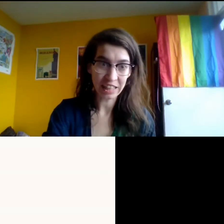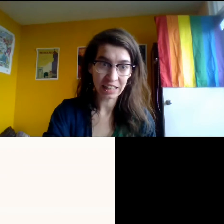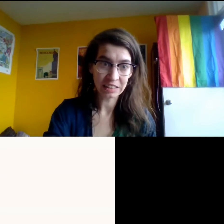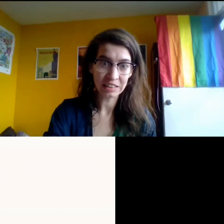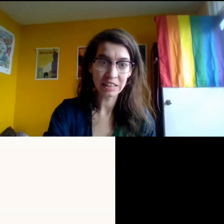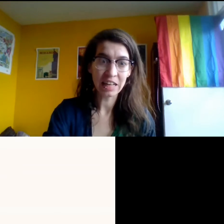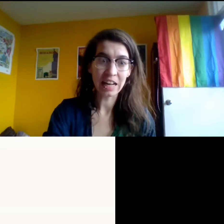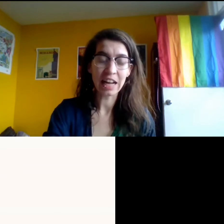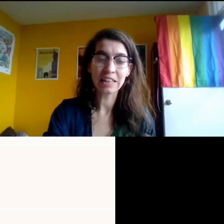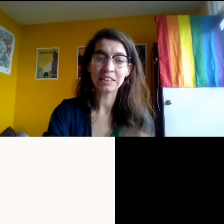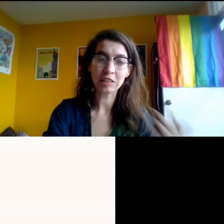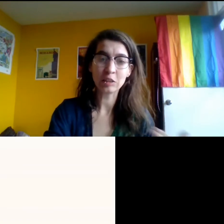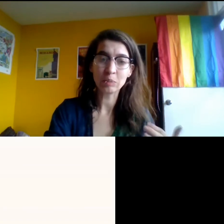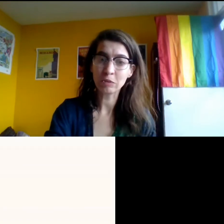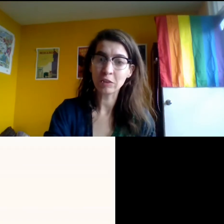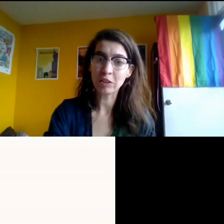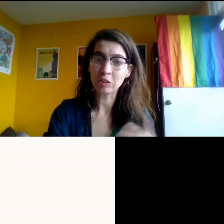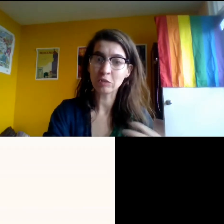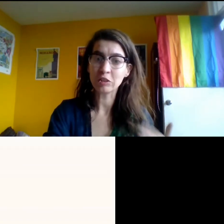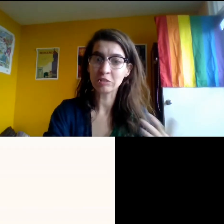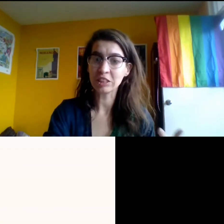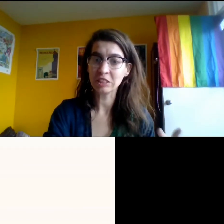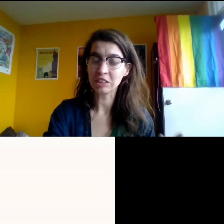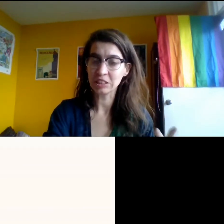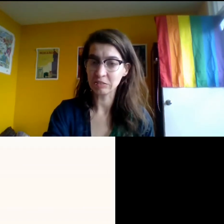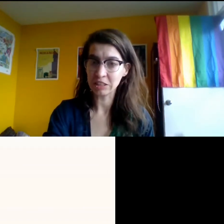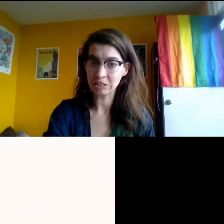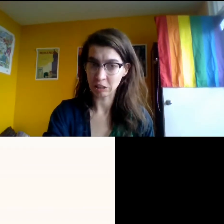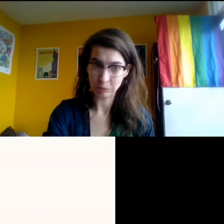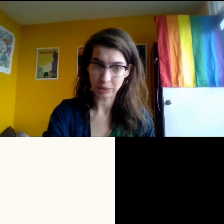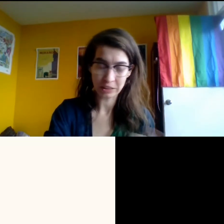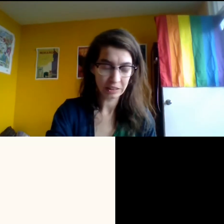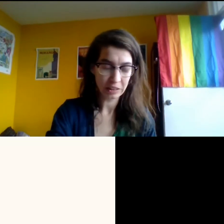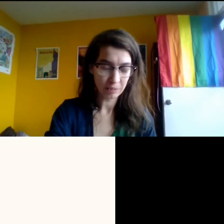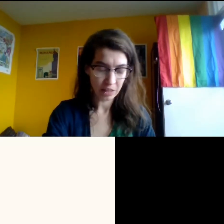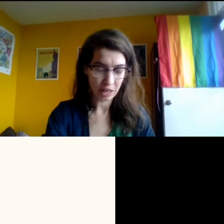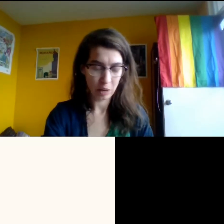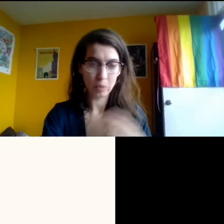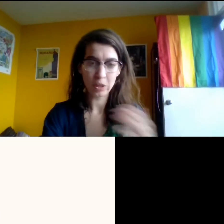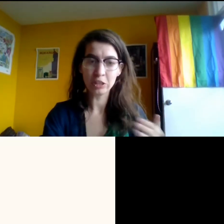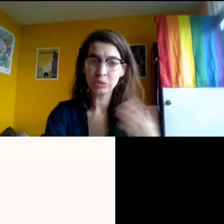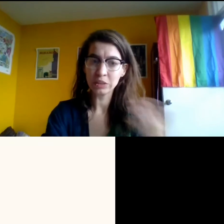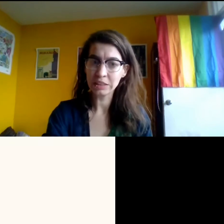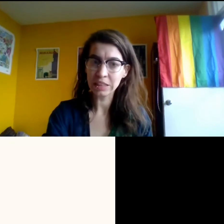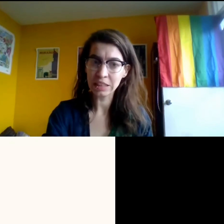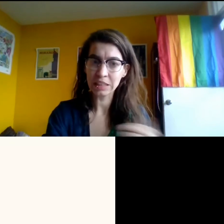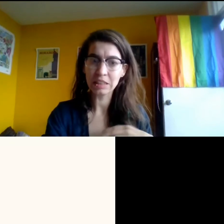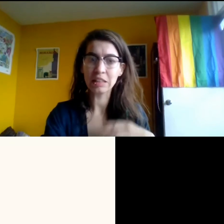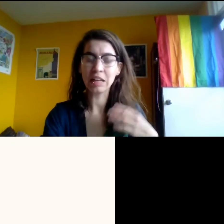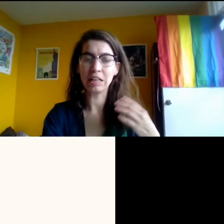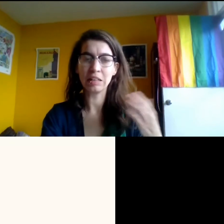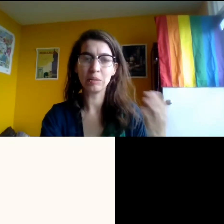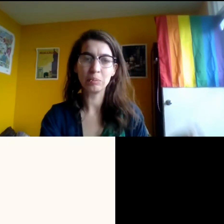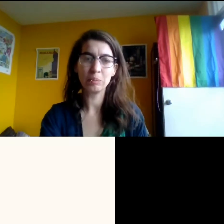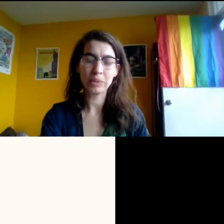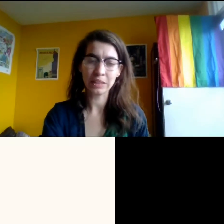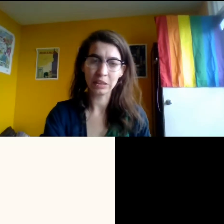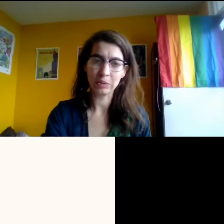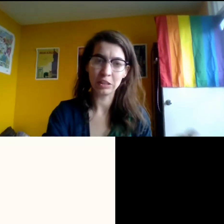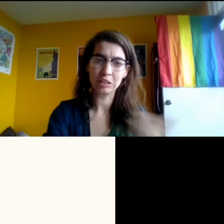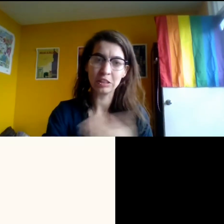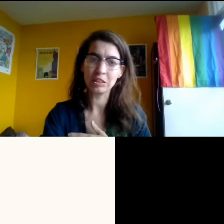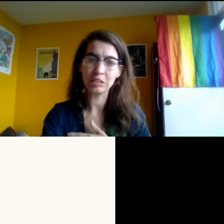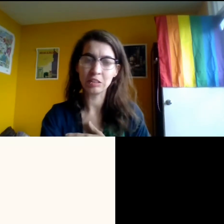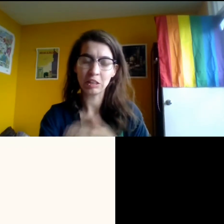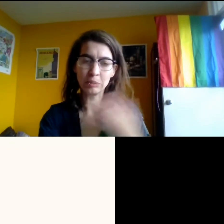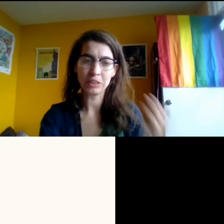to understand. And it's actually preferred over traditionally written documents. Um, when you see, uh, plain